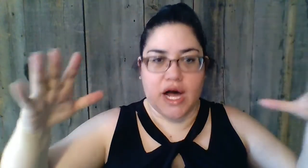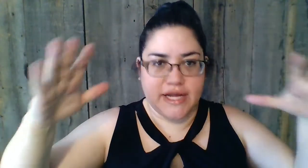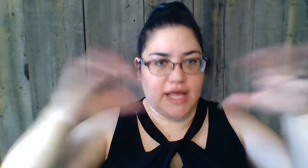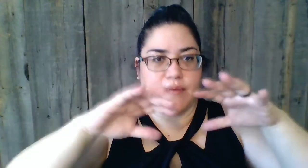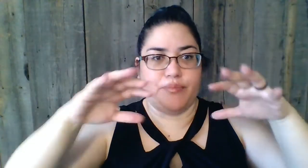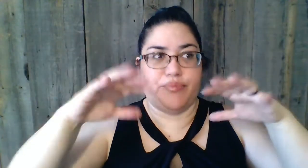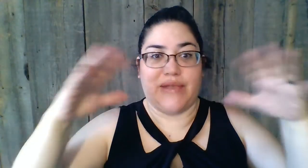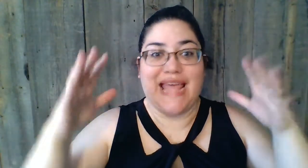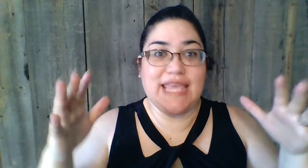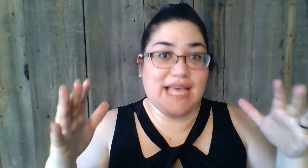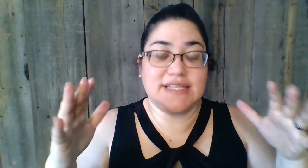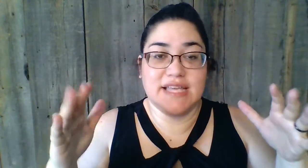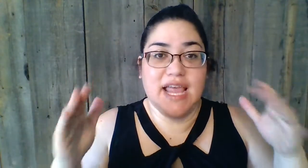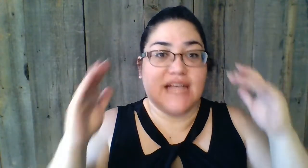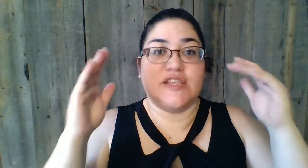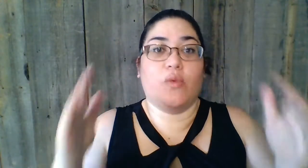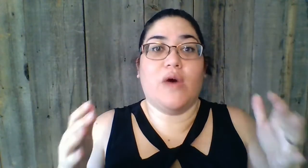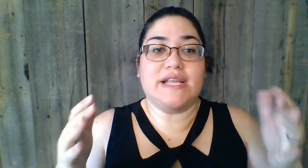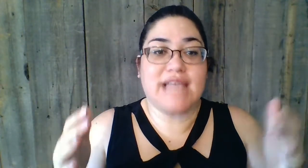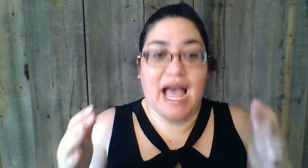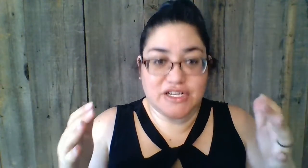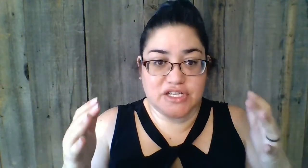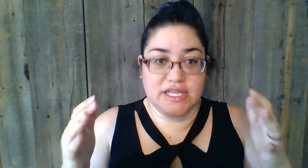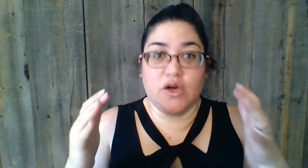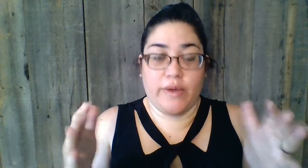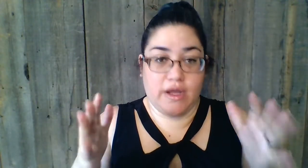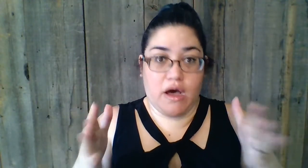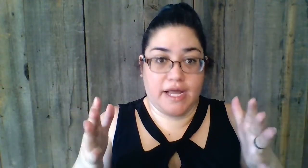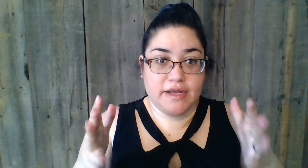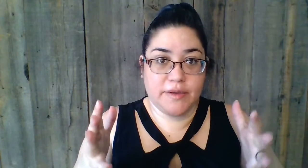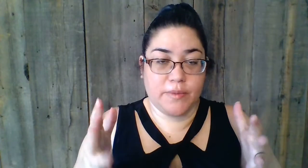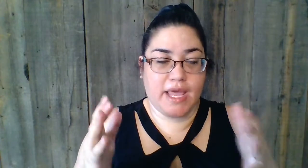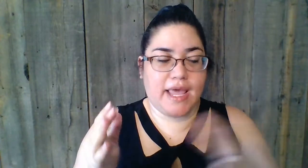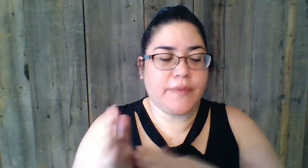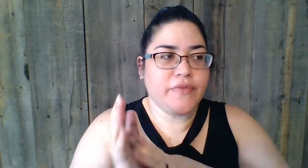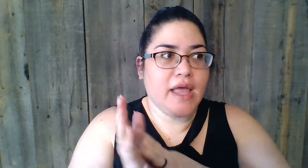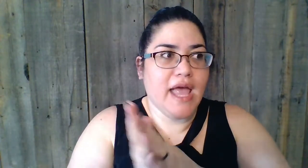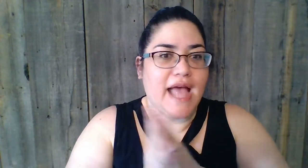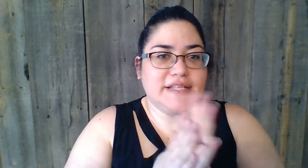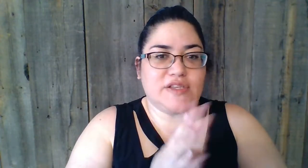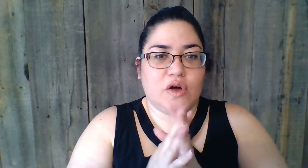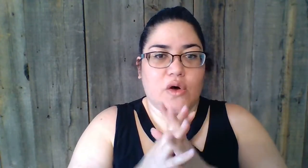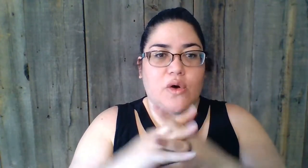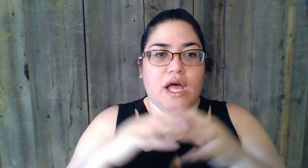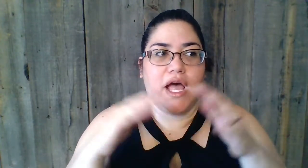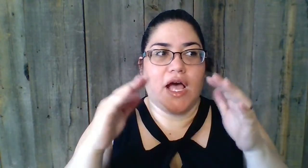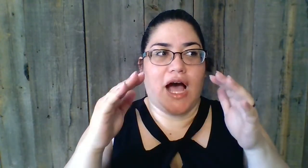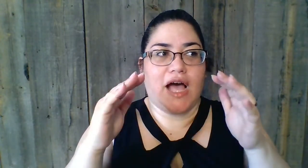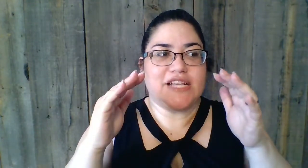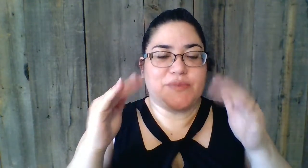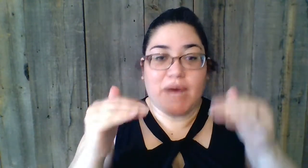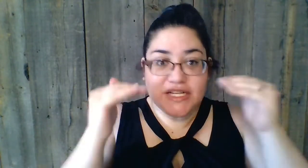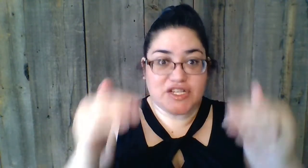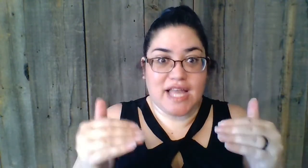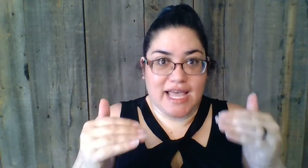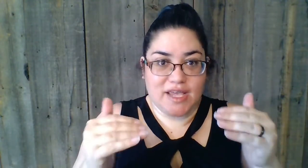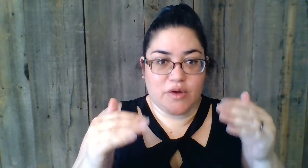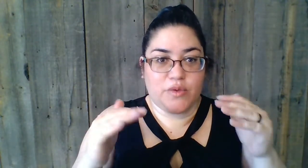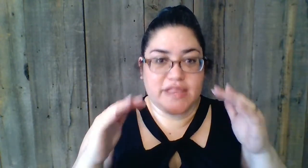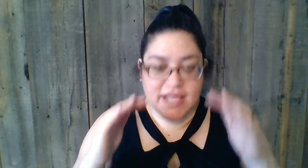blanket as to what is actually going on, okay? And so much like with the